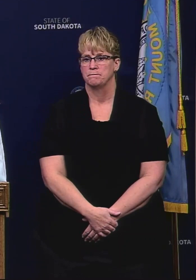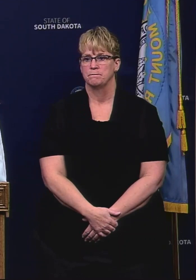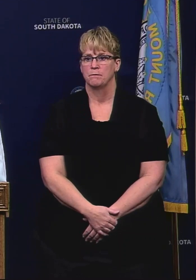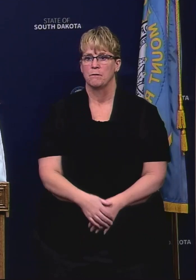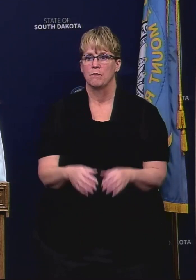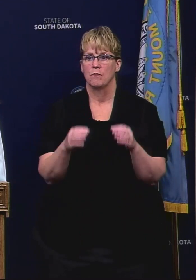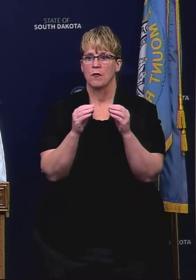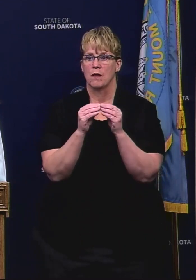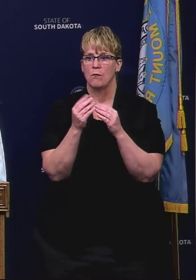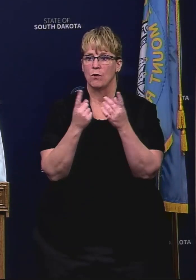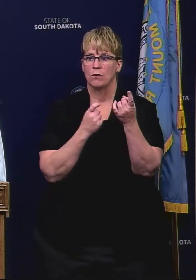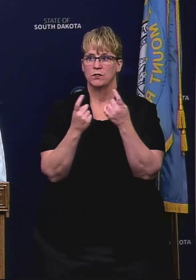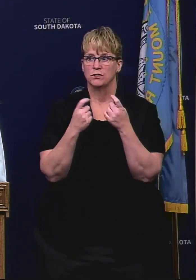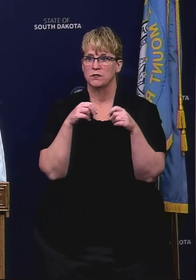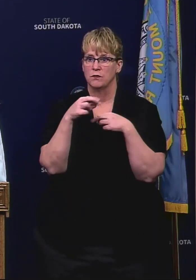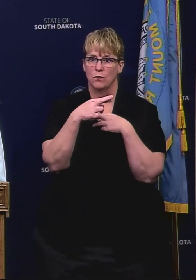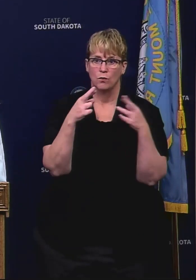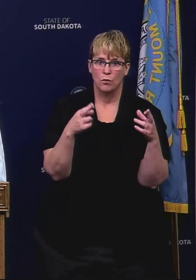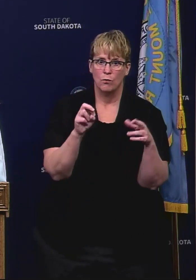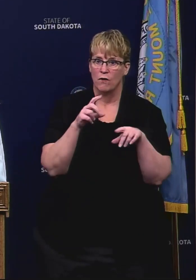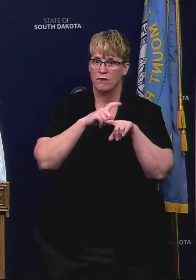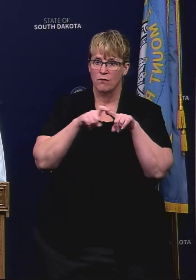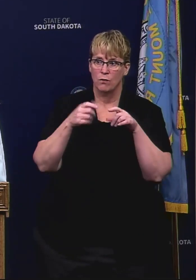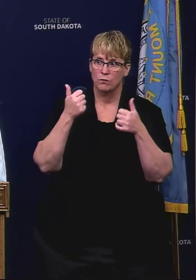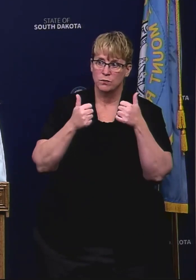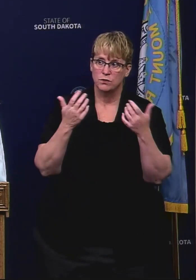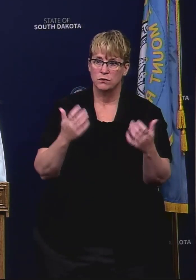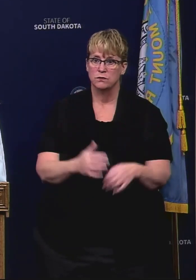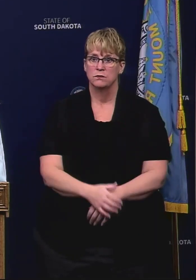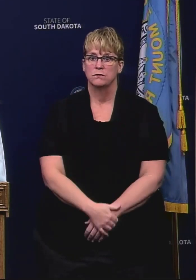Another question in the room or on the phone?